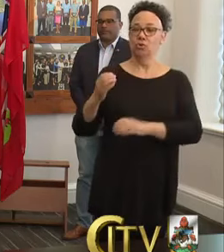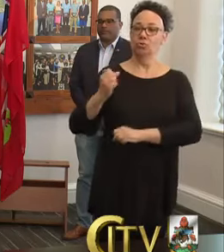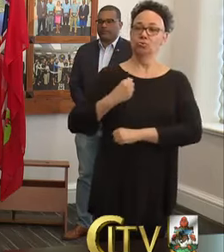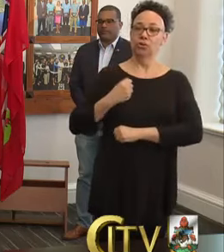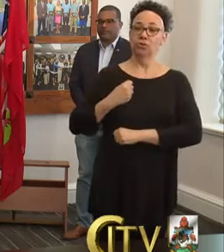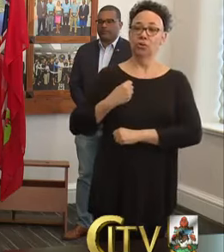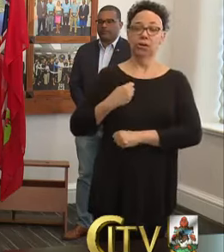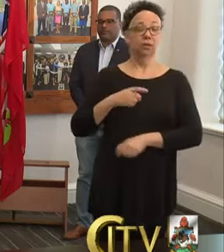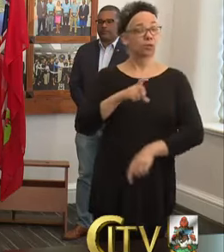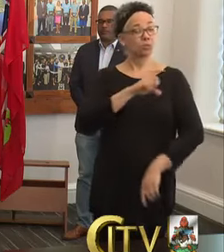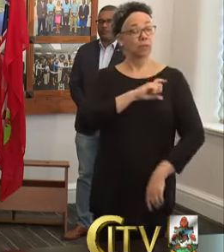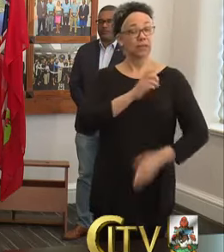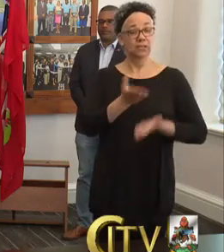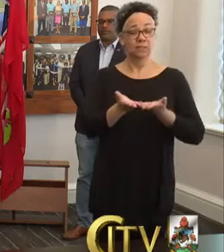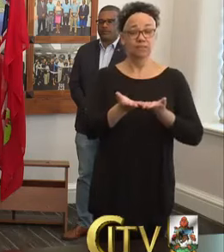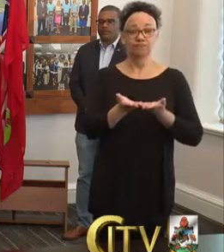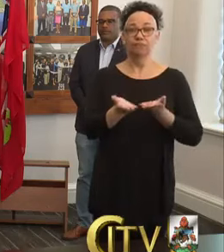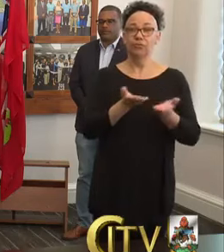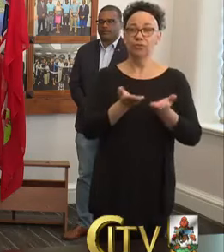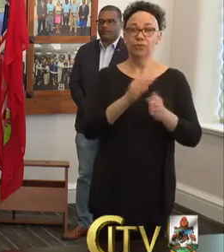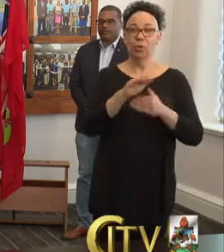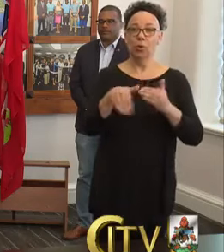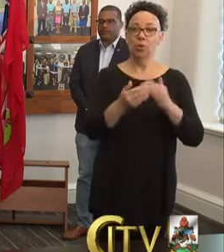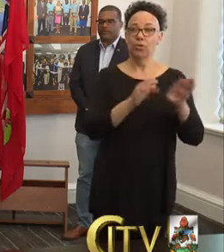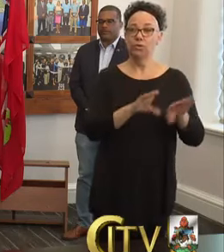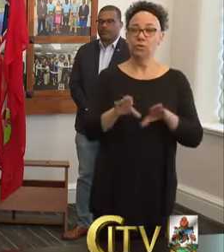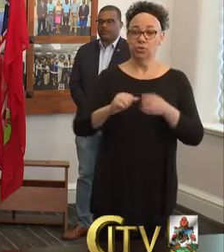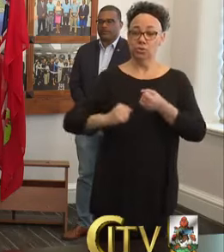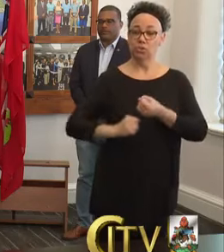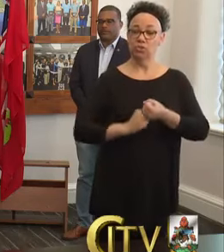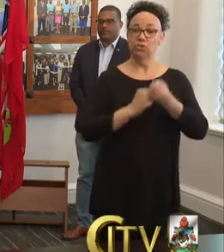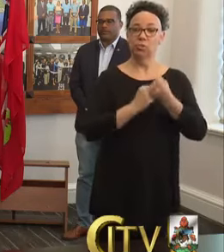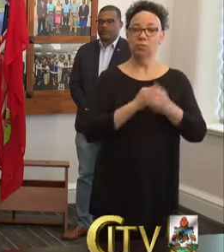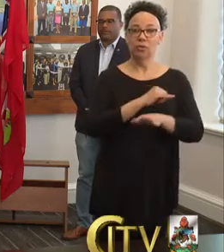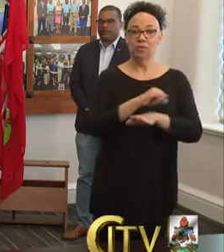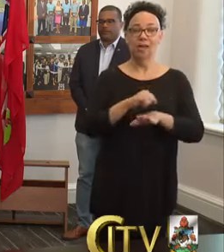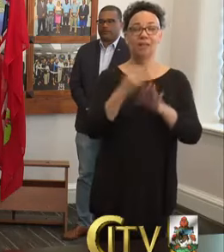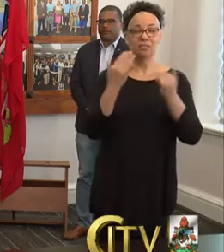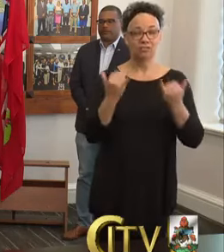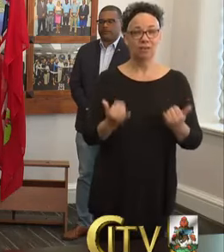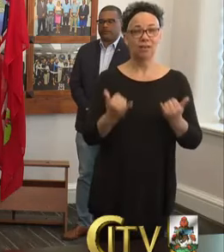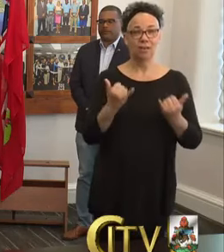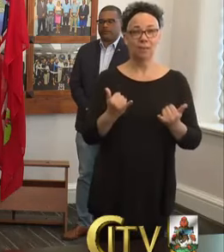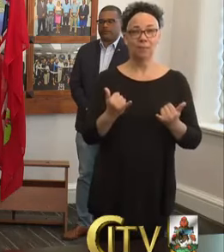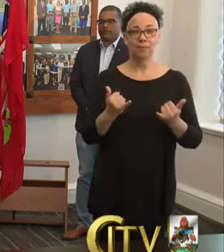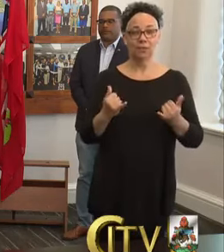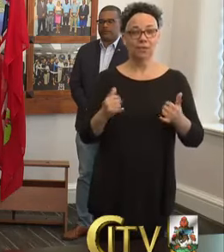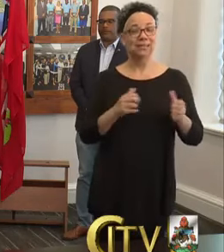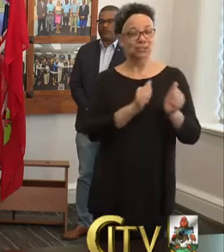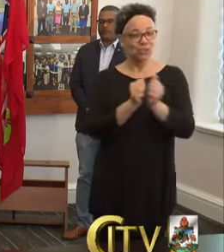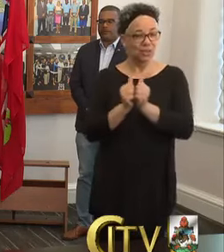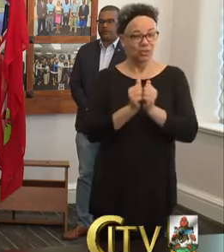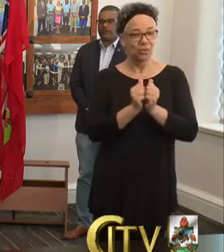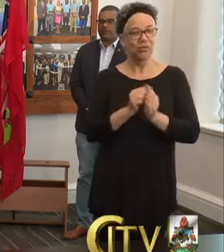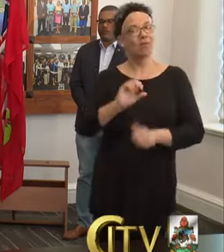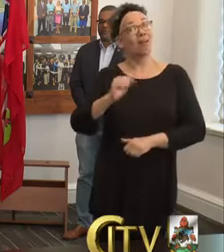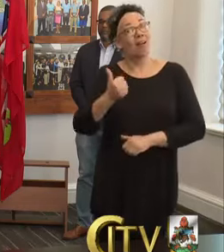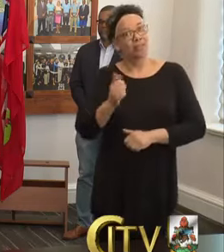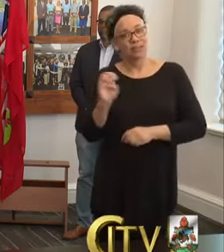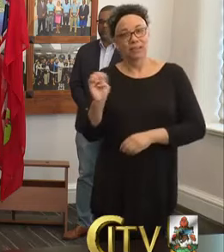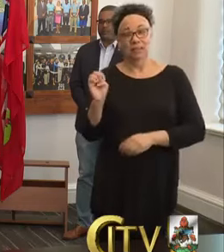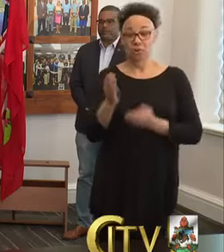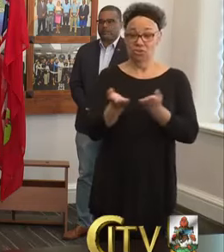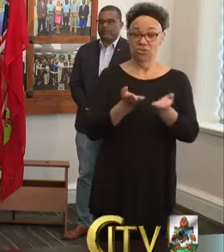the Bermuda Police Service for all they are doing to support this island at this time, together with the other emergency services.